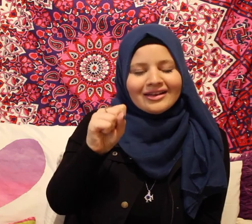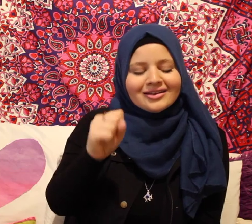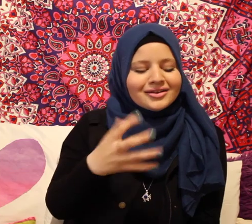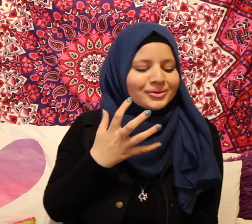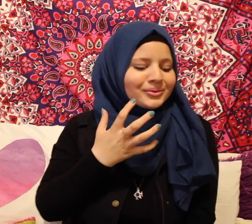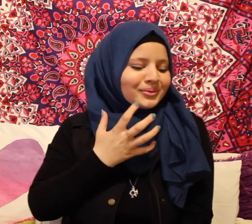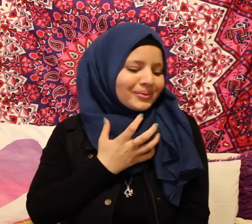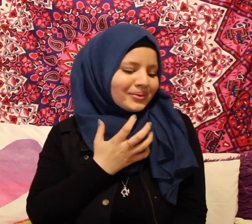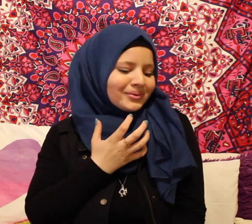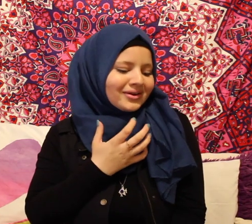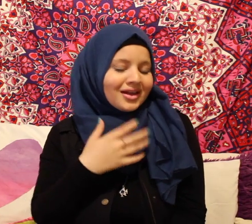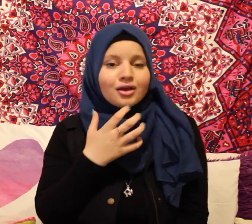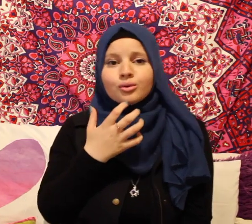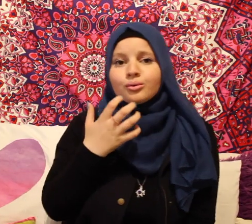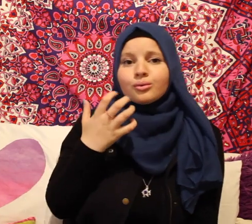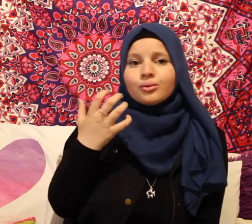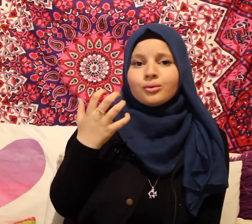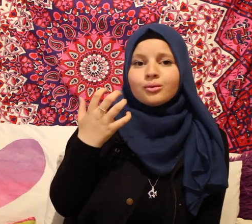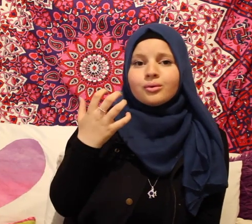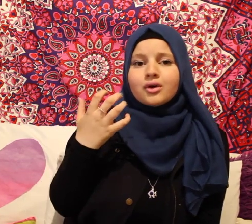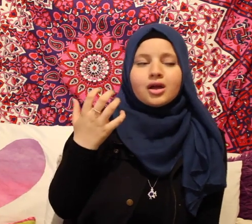F-R-I-N